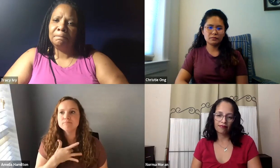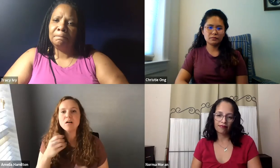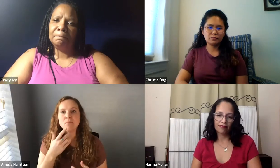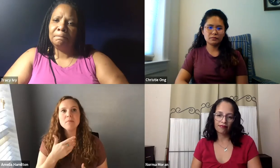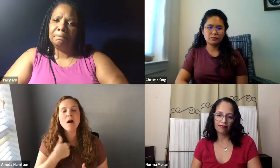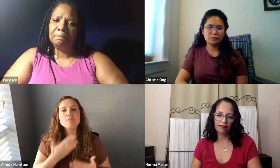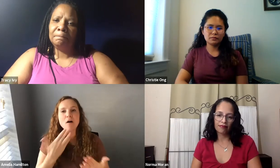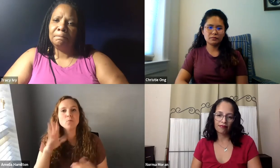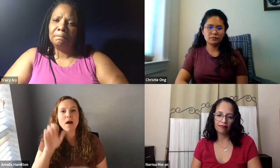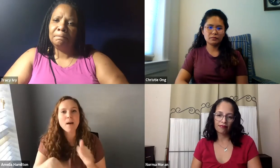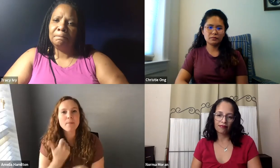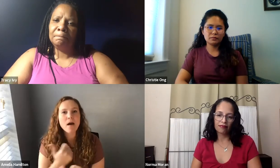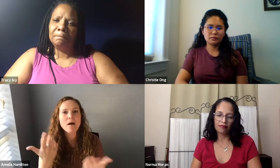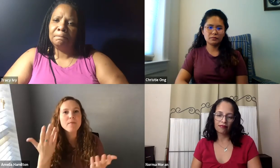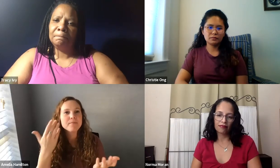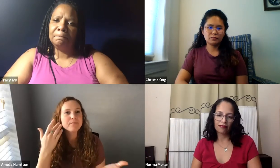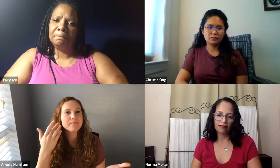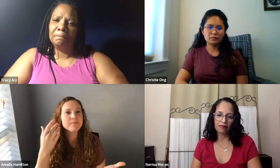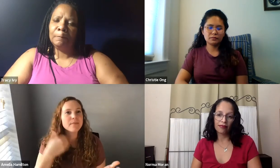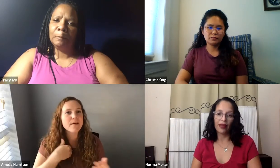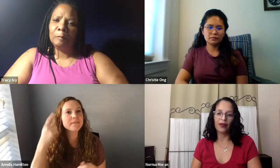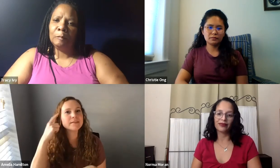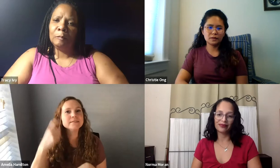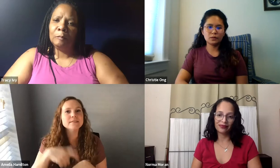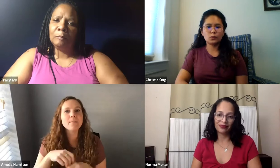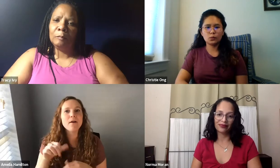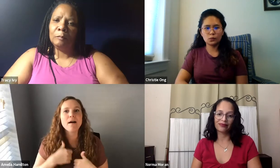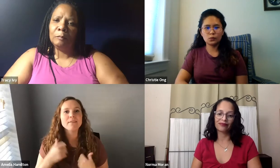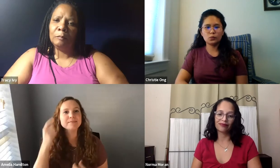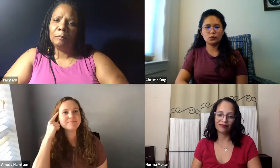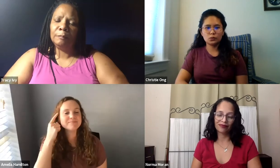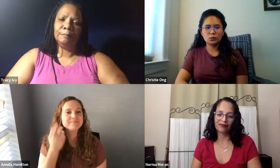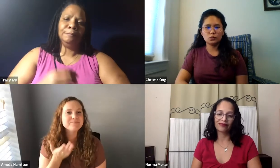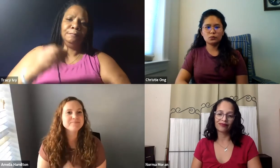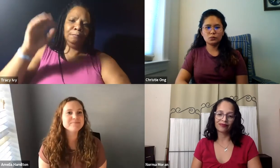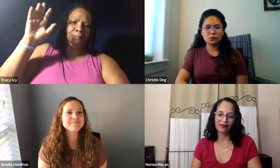One thing that you look back on and you're grateful or proud to be an alumni as a result of?